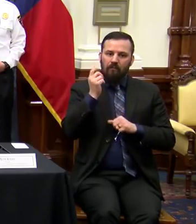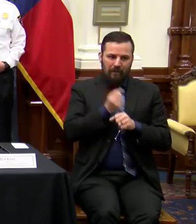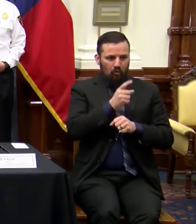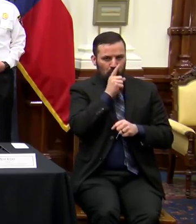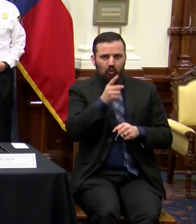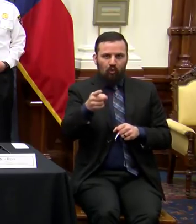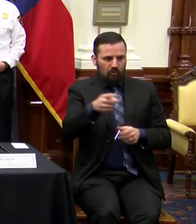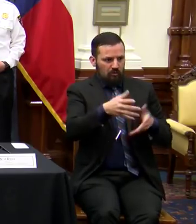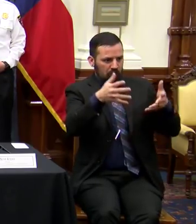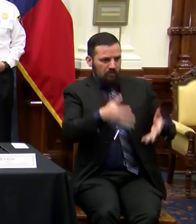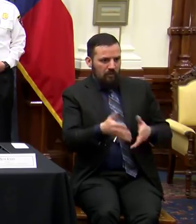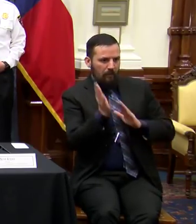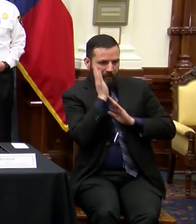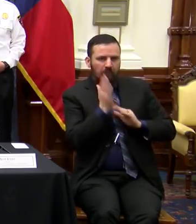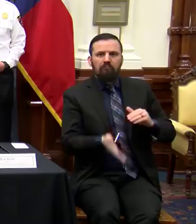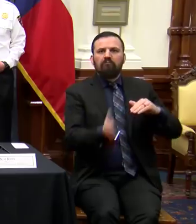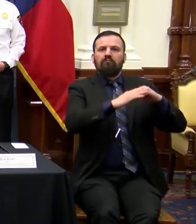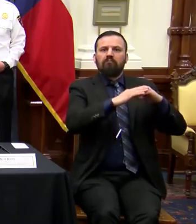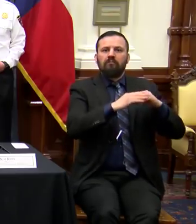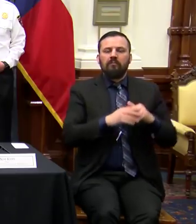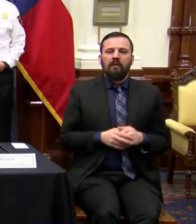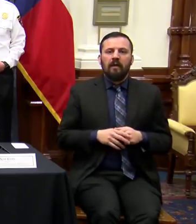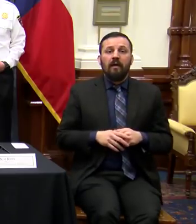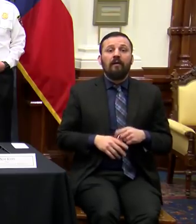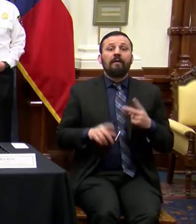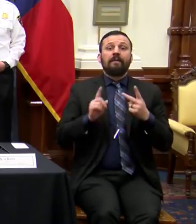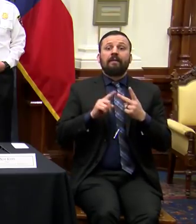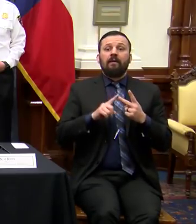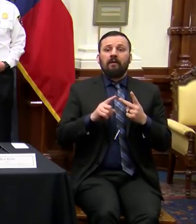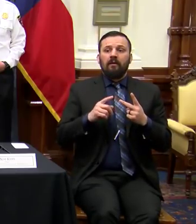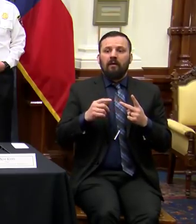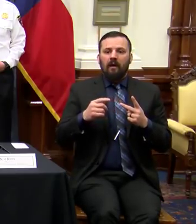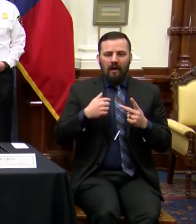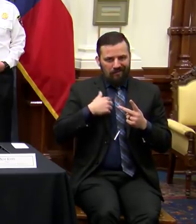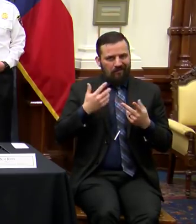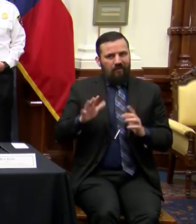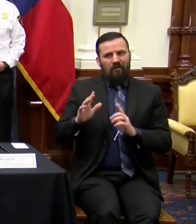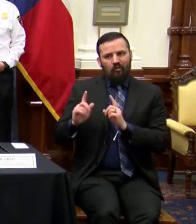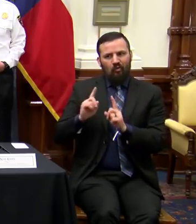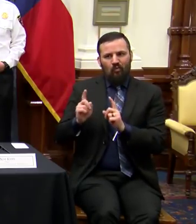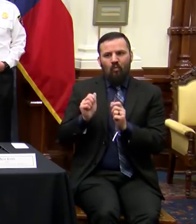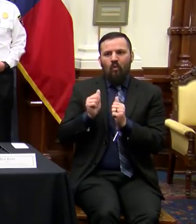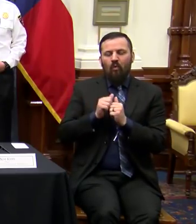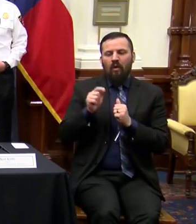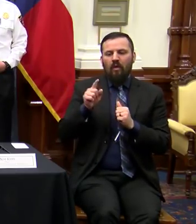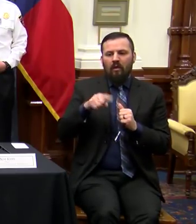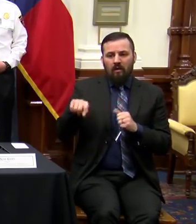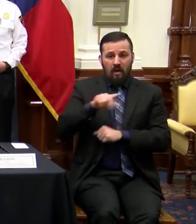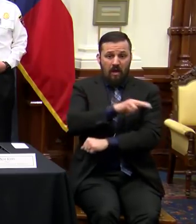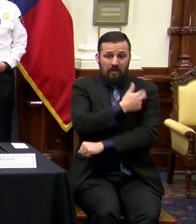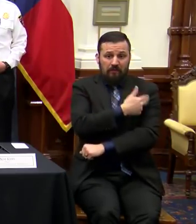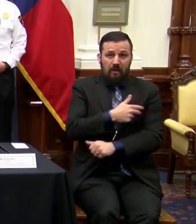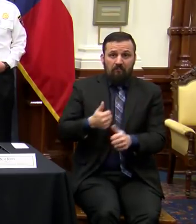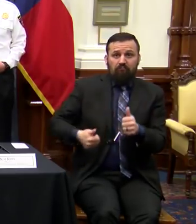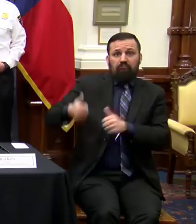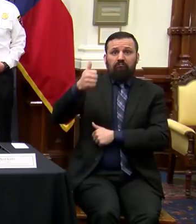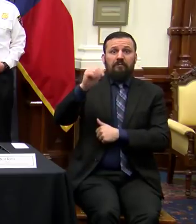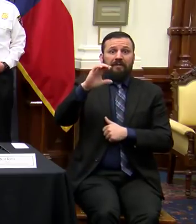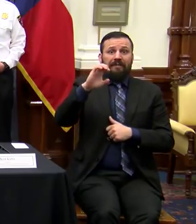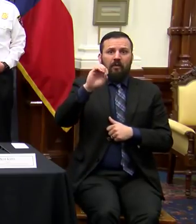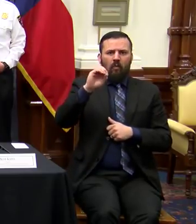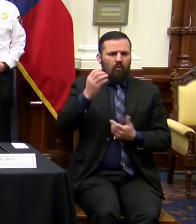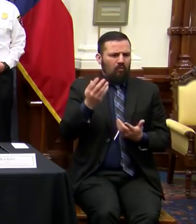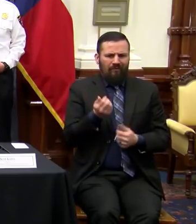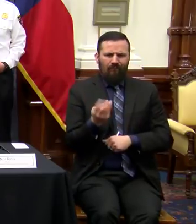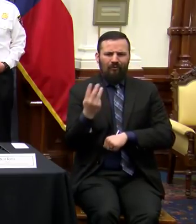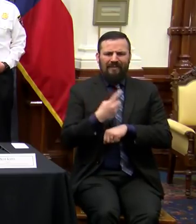inventory is increased. Second, I had conversations with these hospital CEOs just a